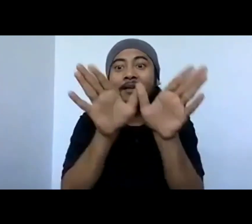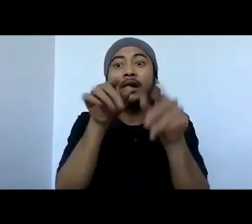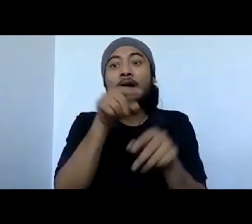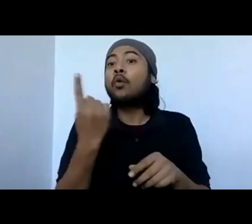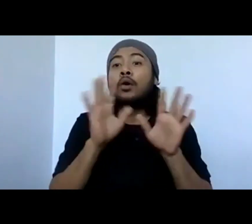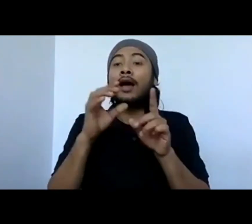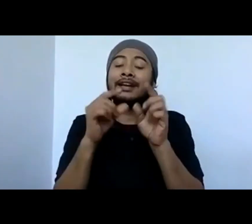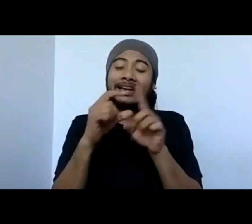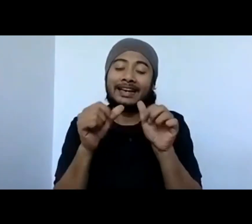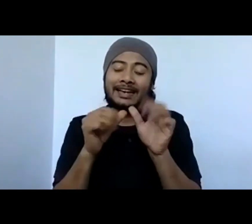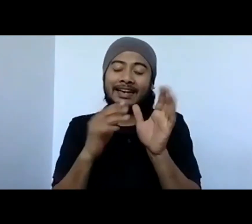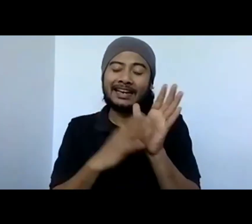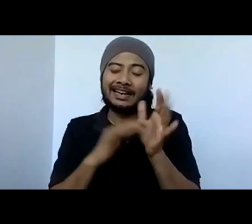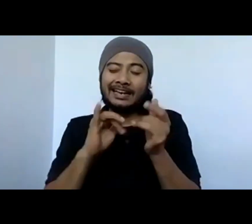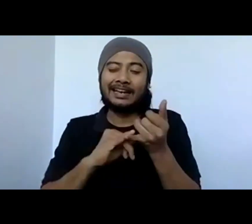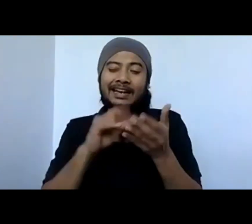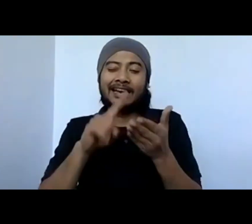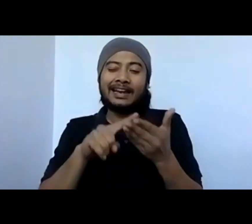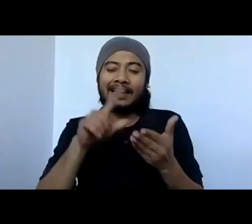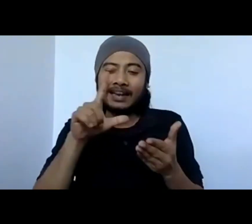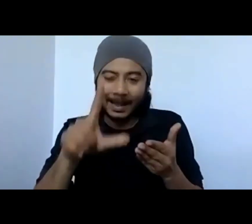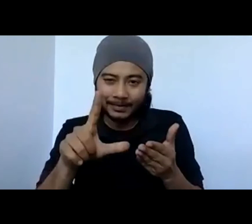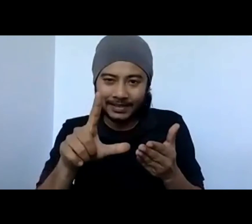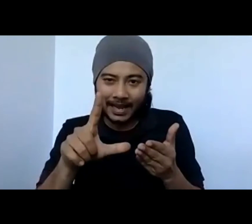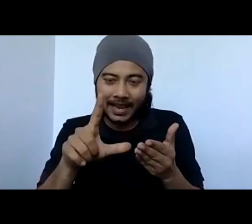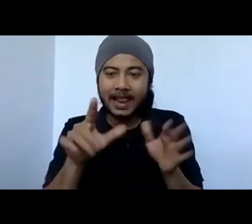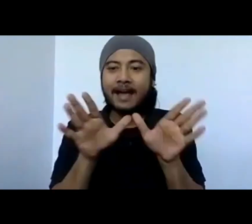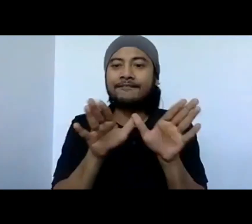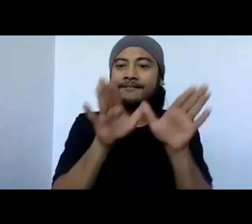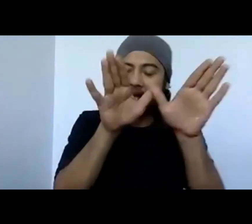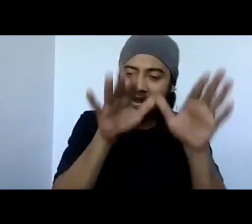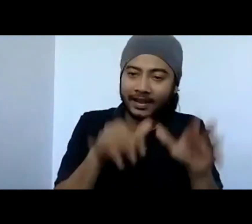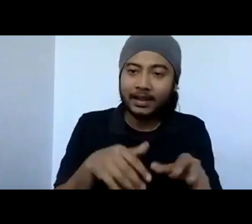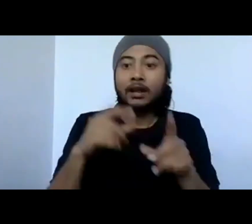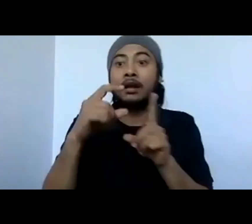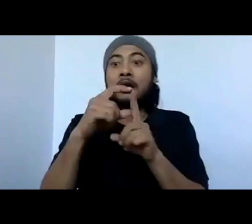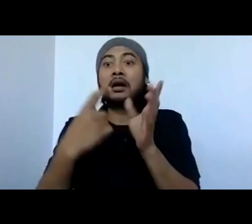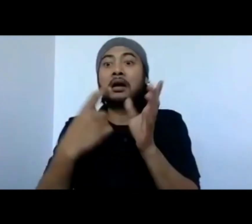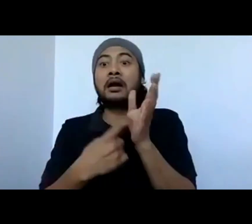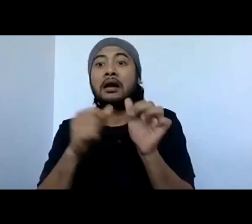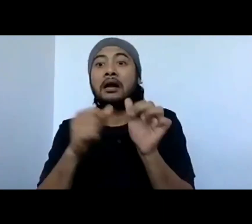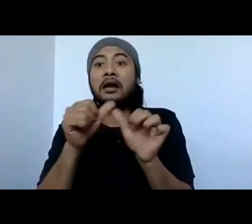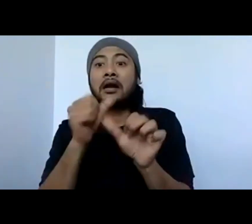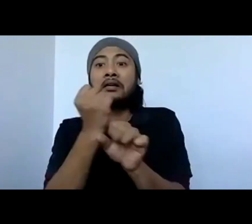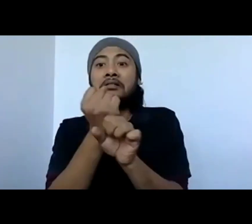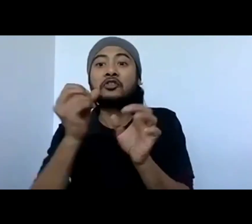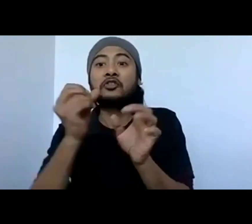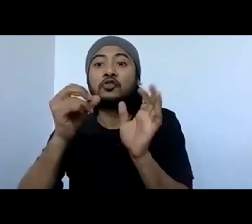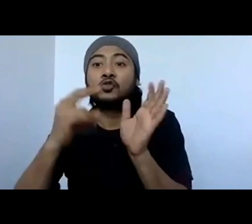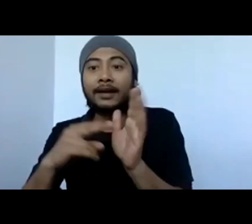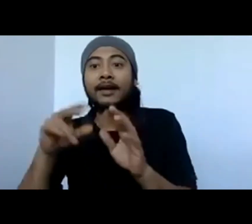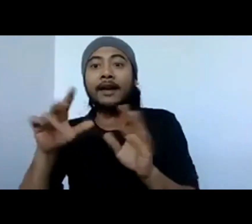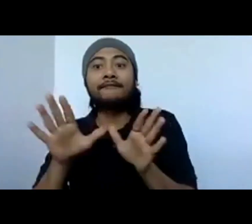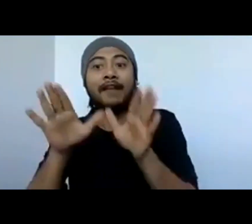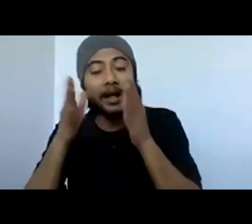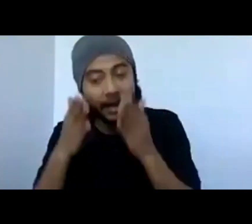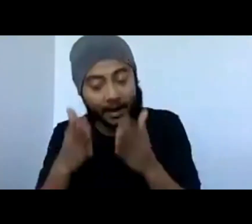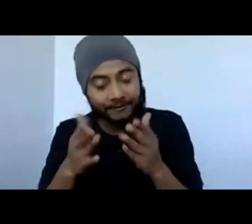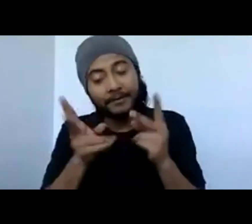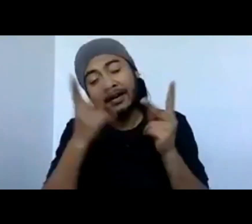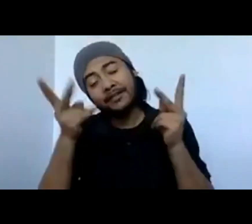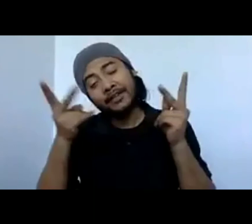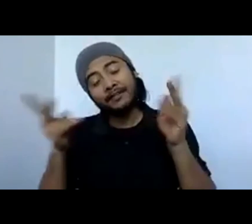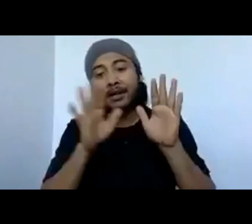dragon flies, the bees and everything. So these are small projects, micro projects that can be done in our homes and